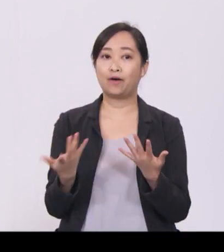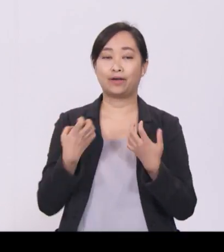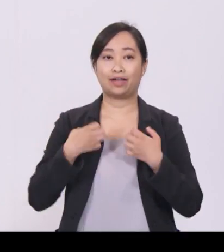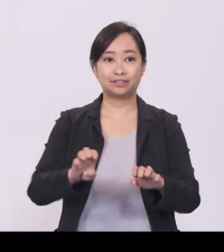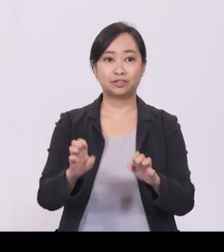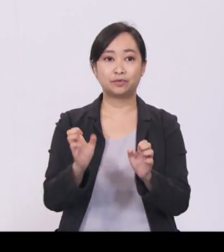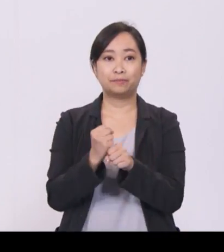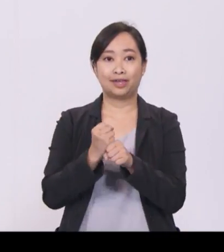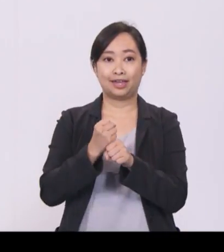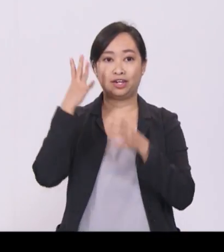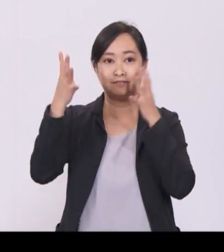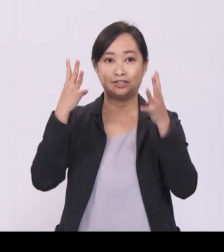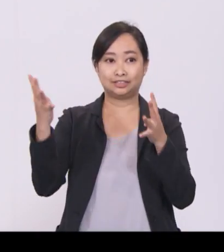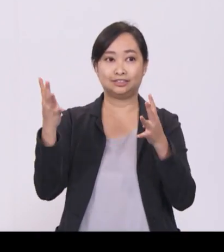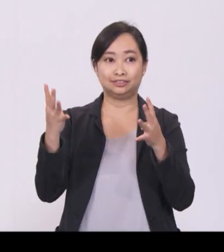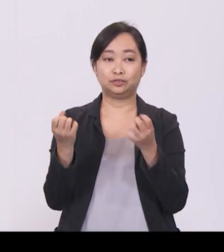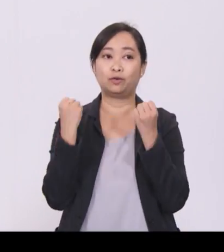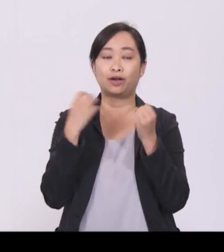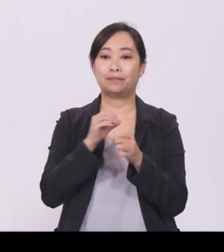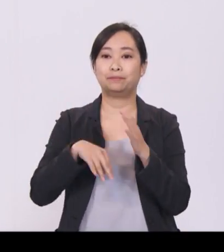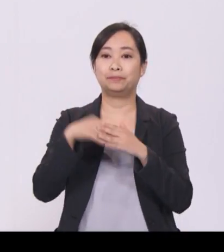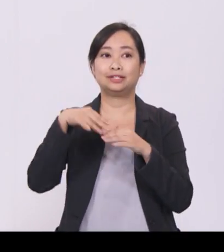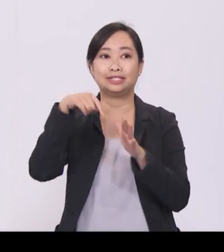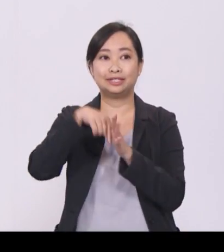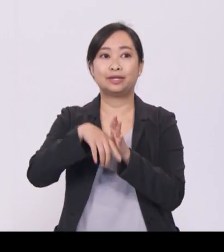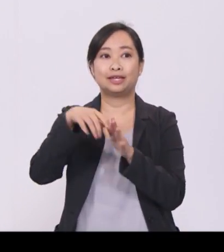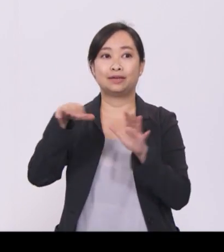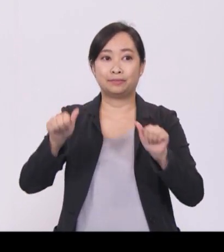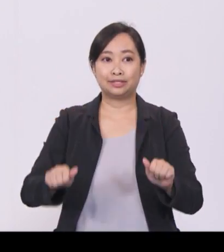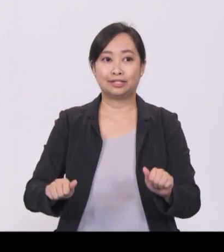The third key enabler is to forge strong partnerships.